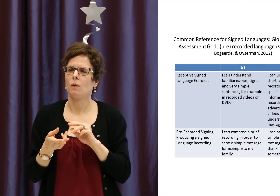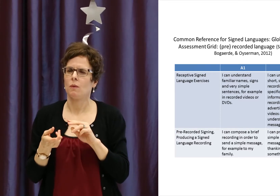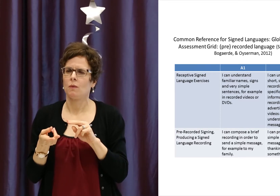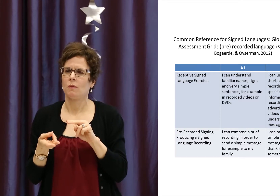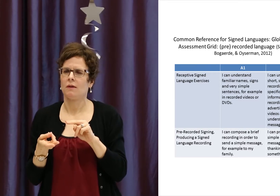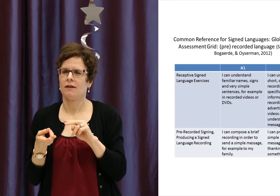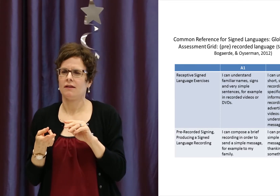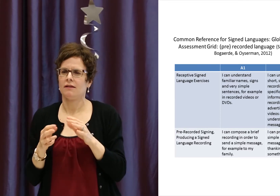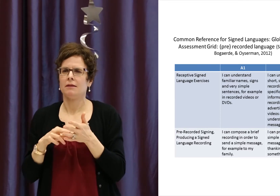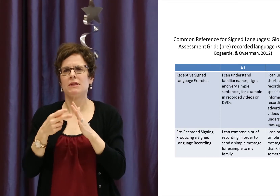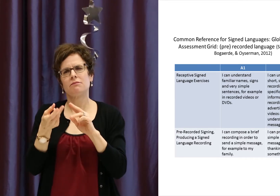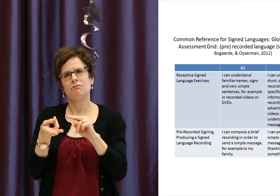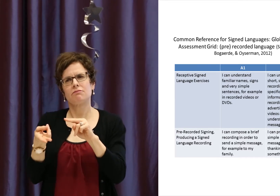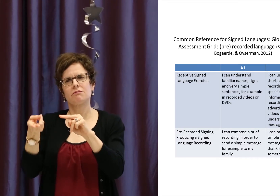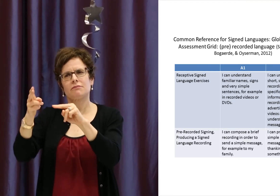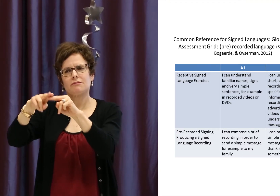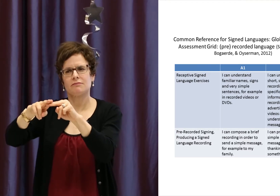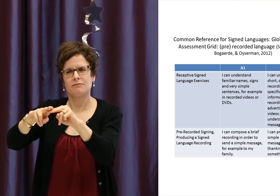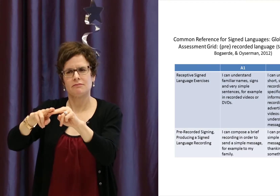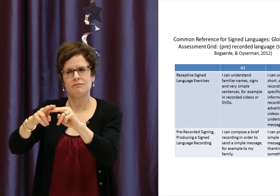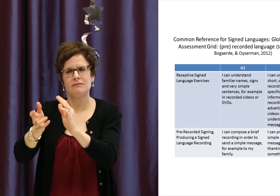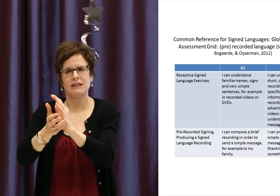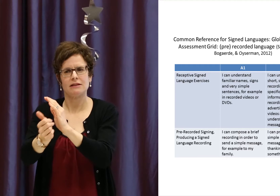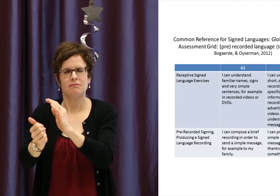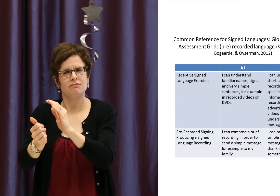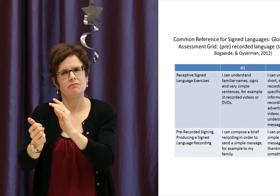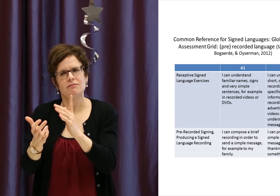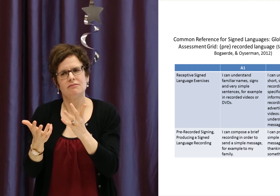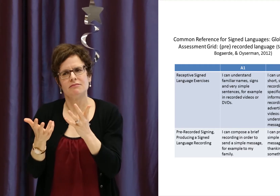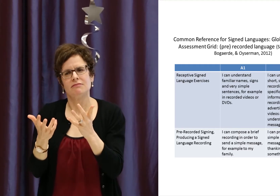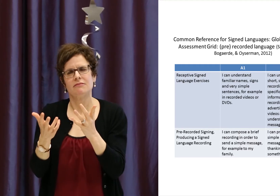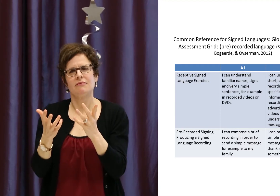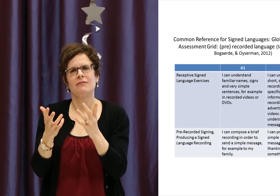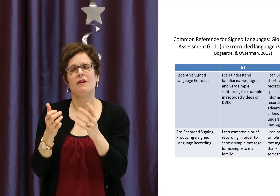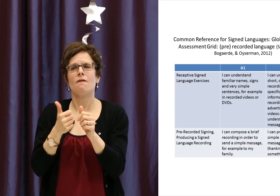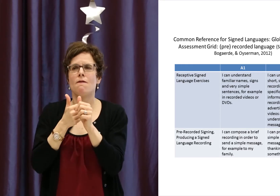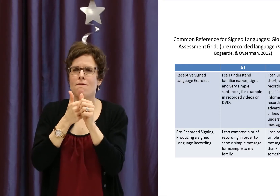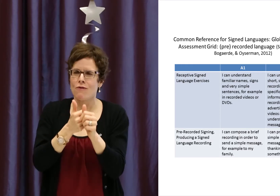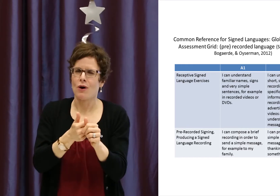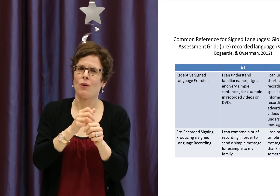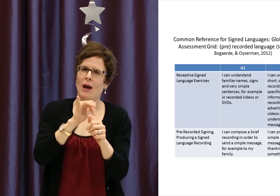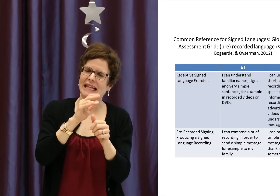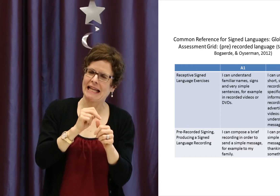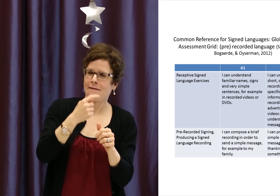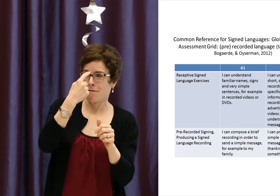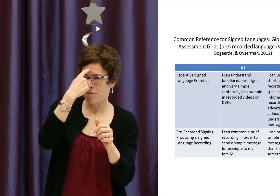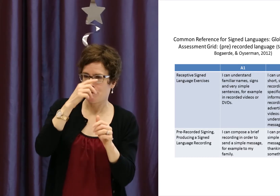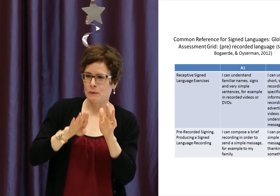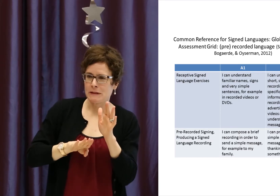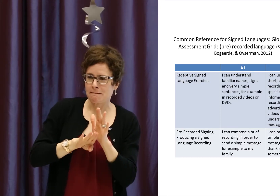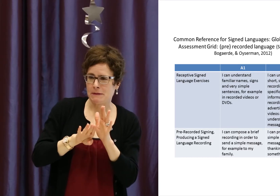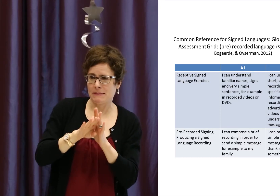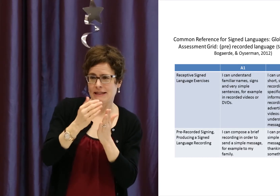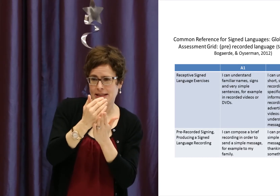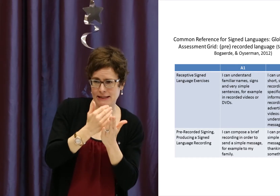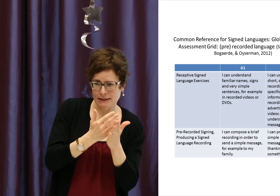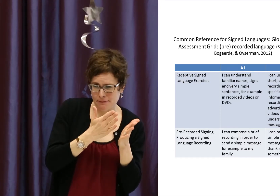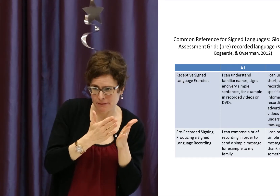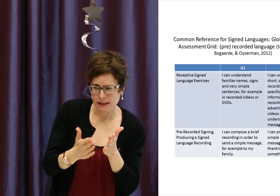advertisements and whatnot. So these skills are increased. They're built upon. And we follow these